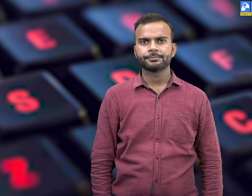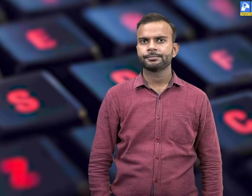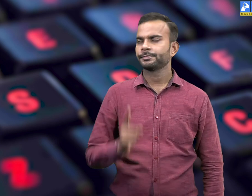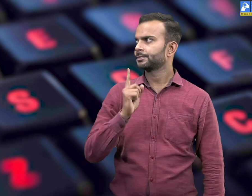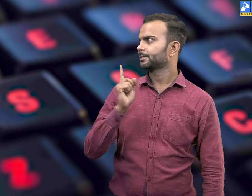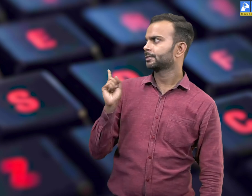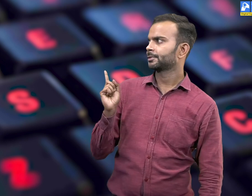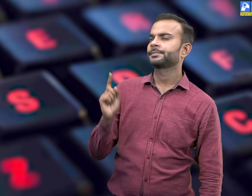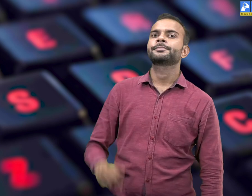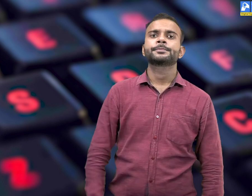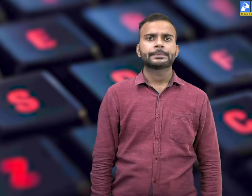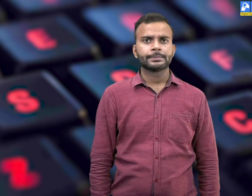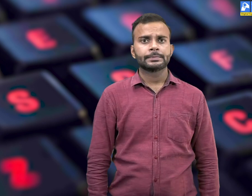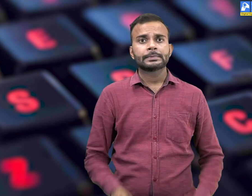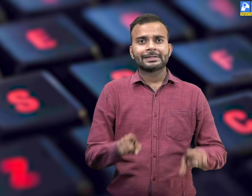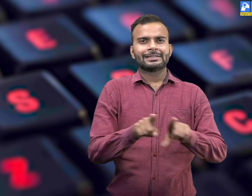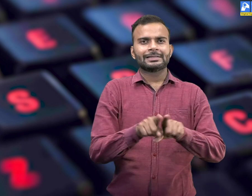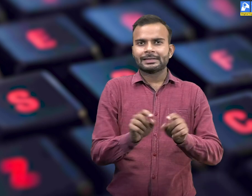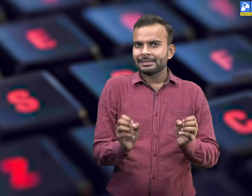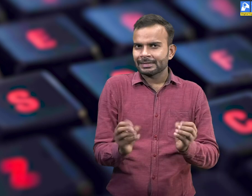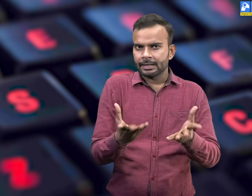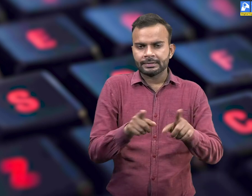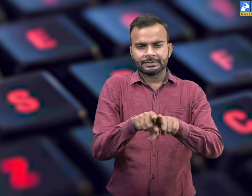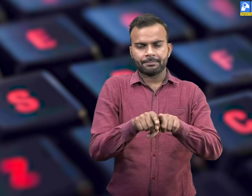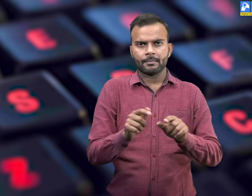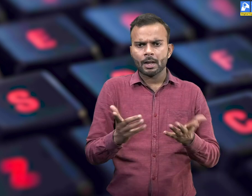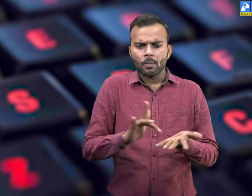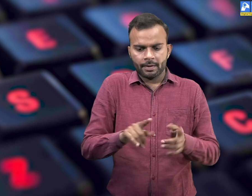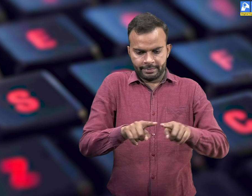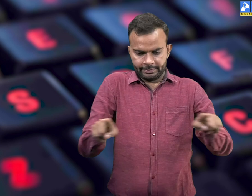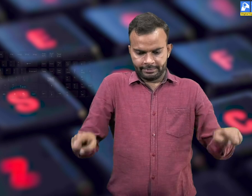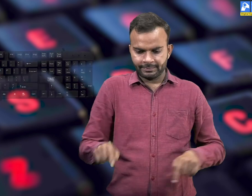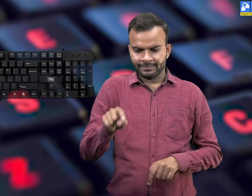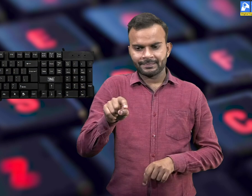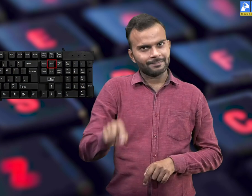Home key helps you to move cursor